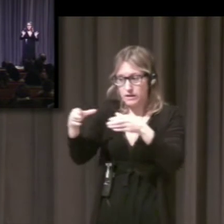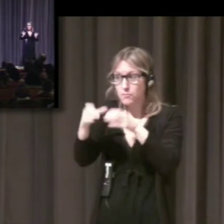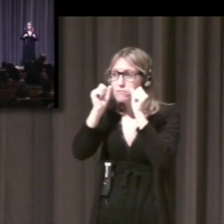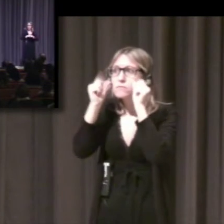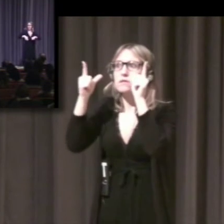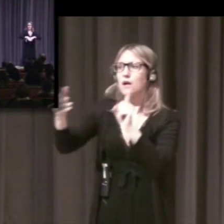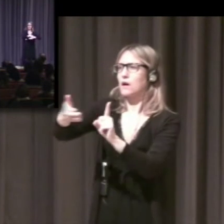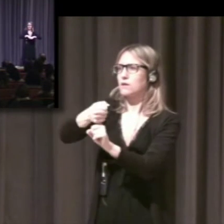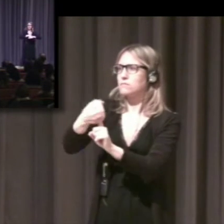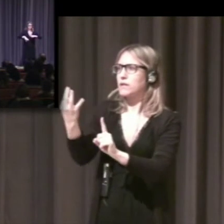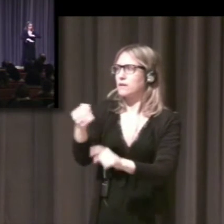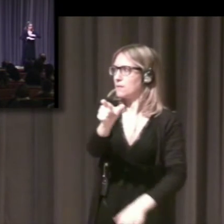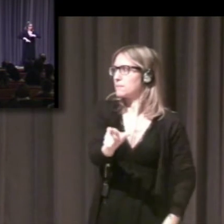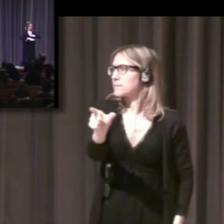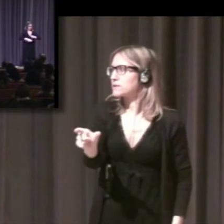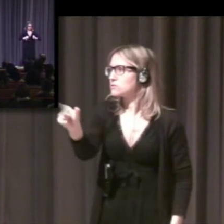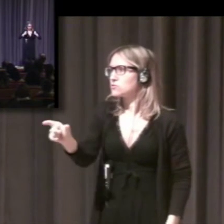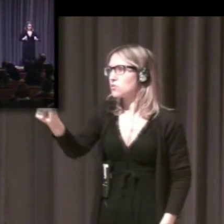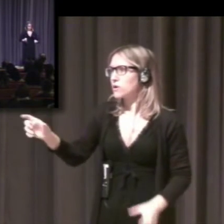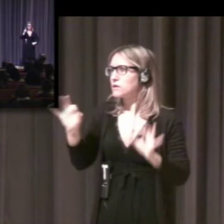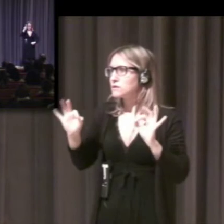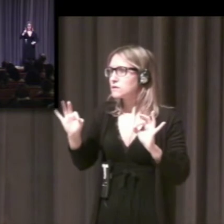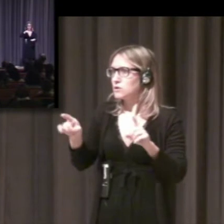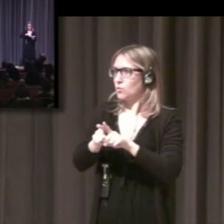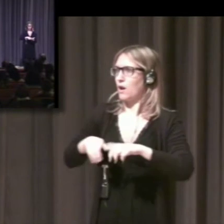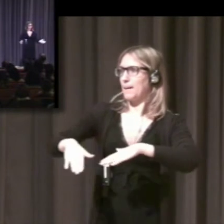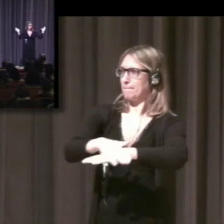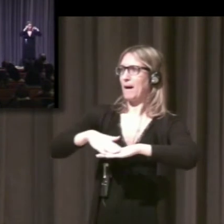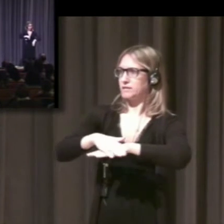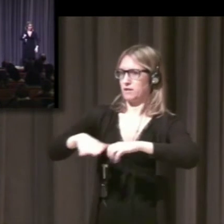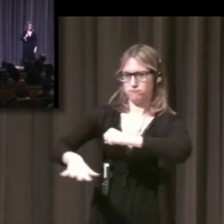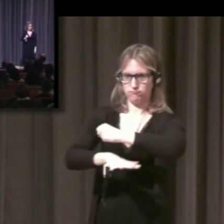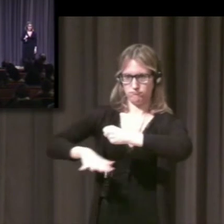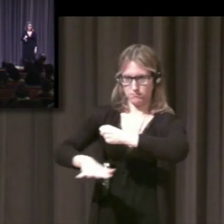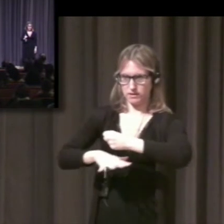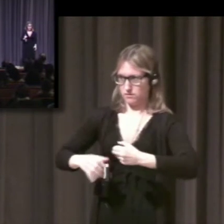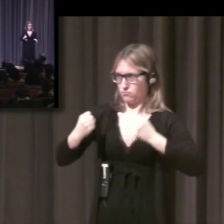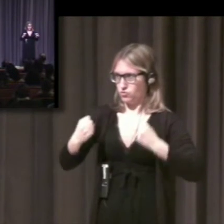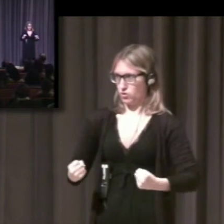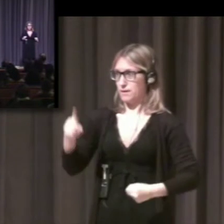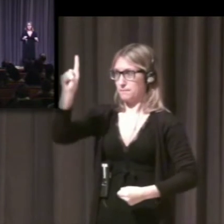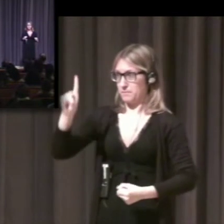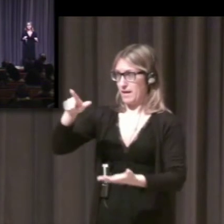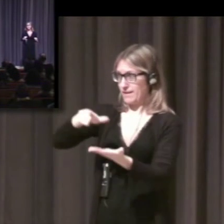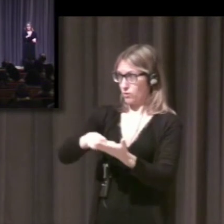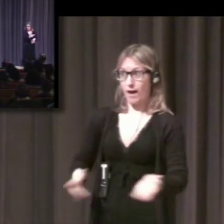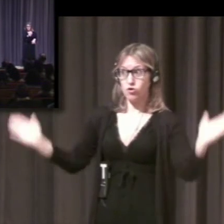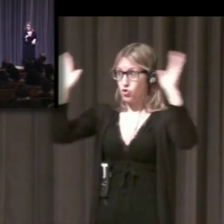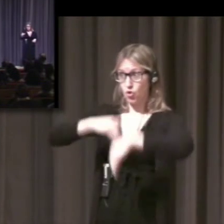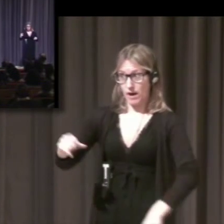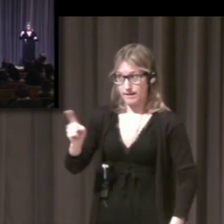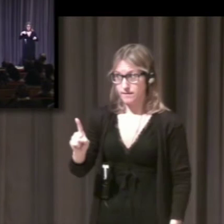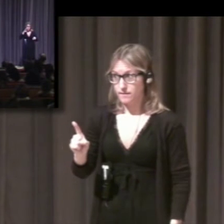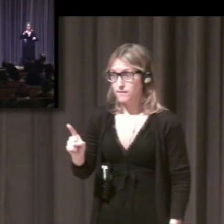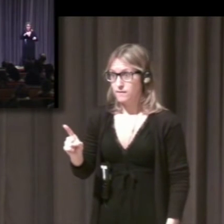they cannot chronologically order their memories. They can say